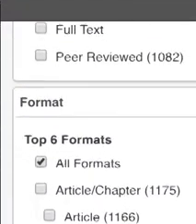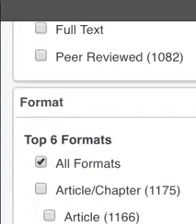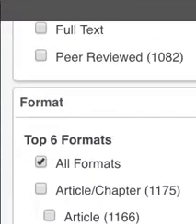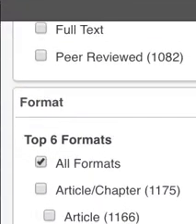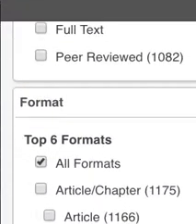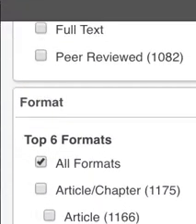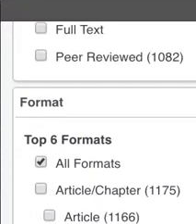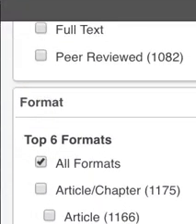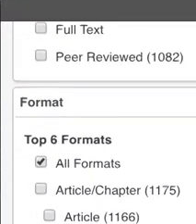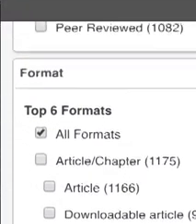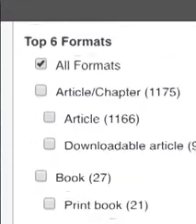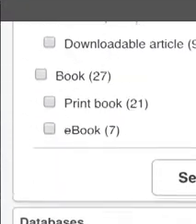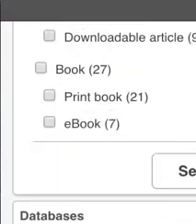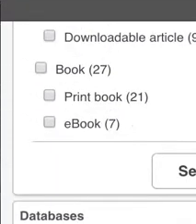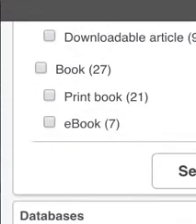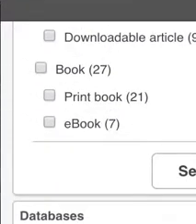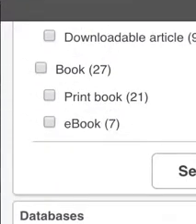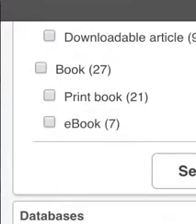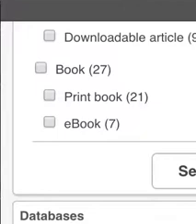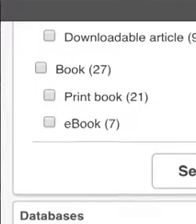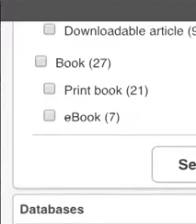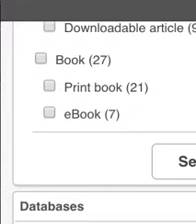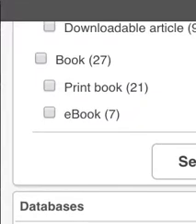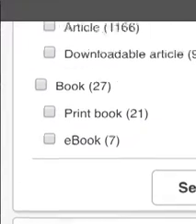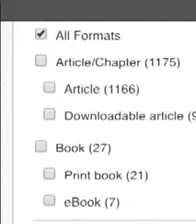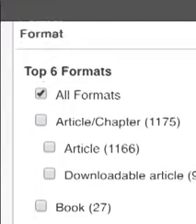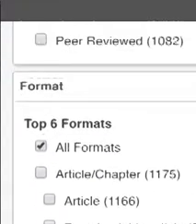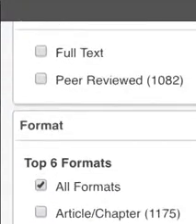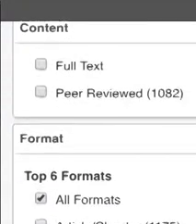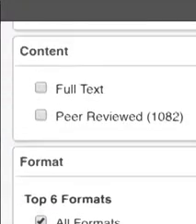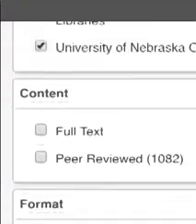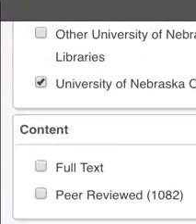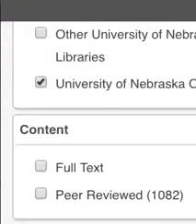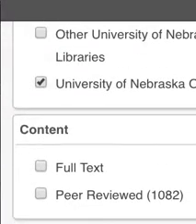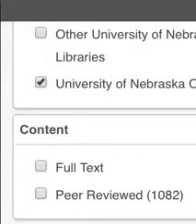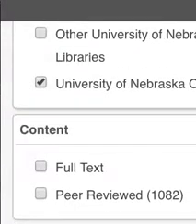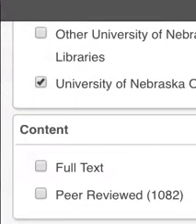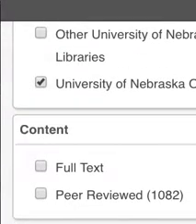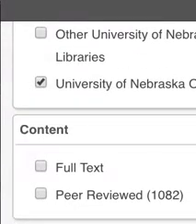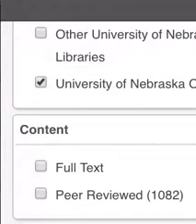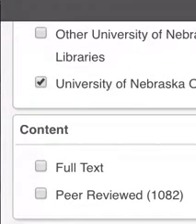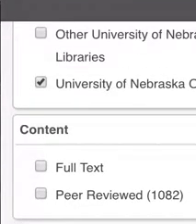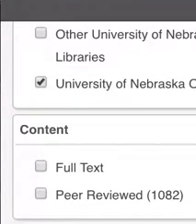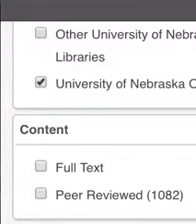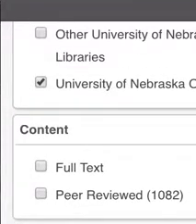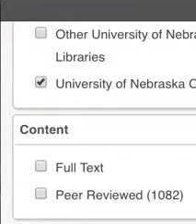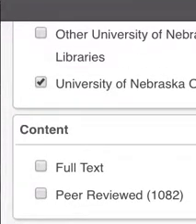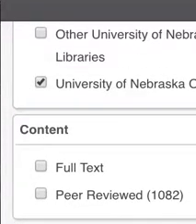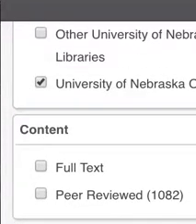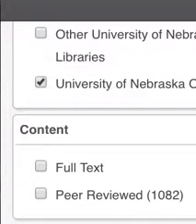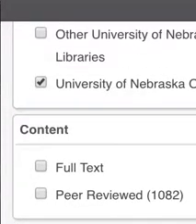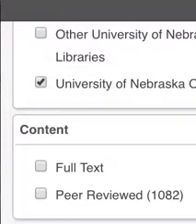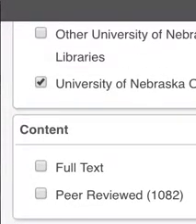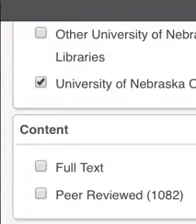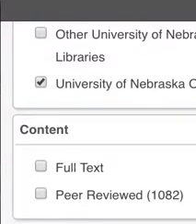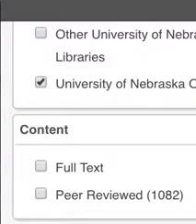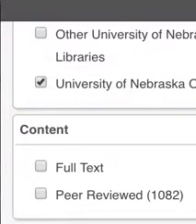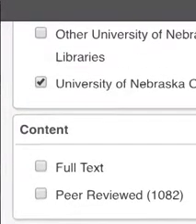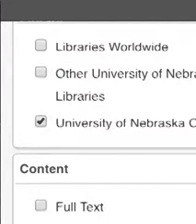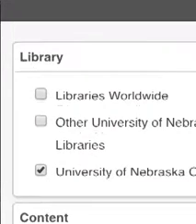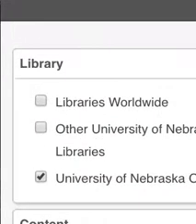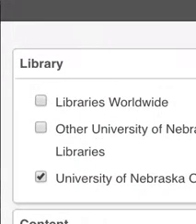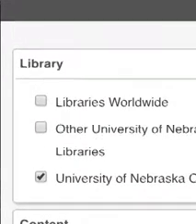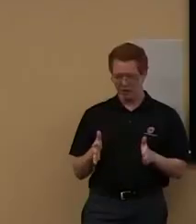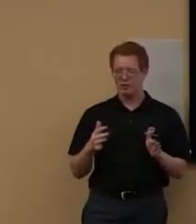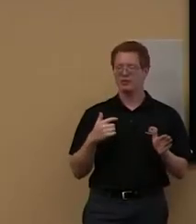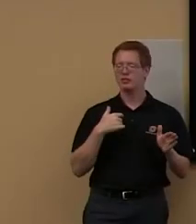So we have, um, Ting Toomey as a, as an author, right? Um, and so I'm